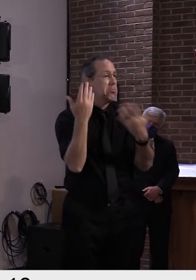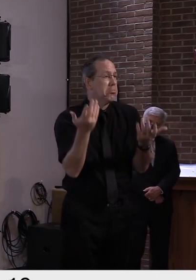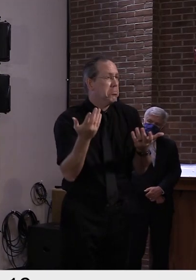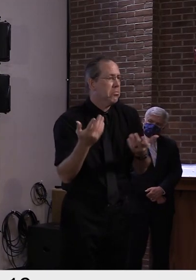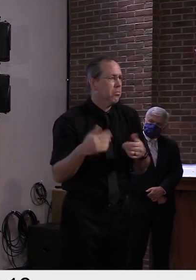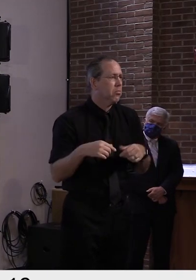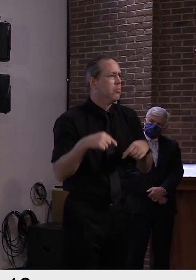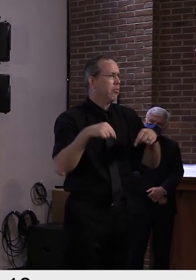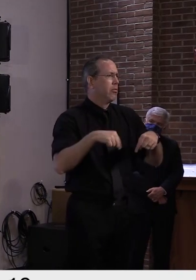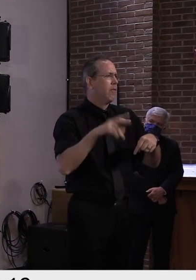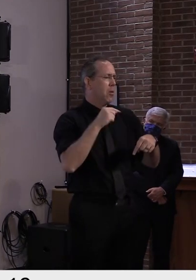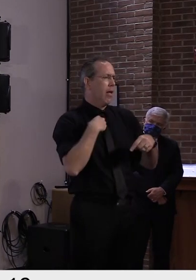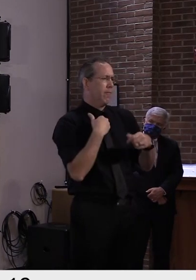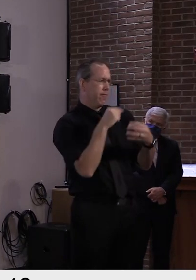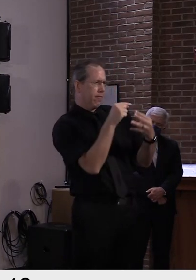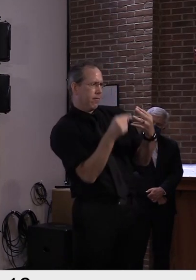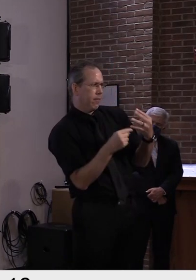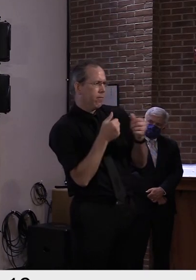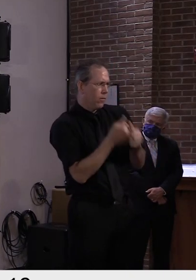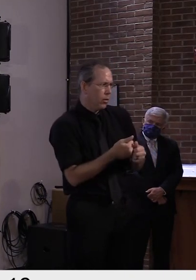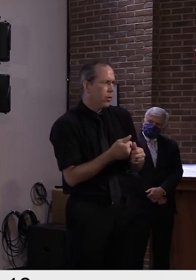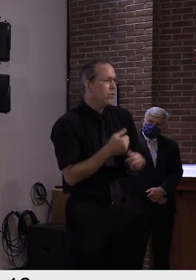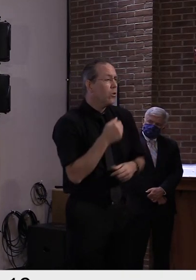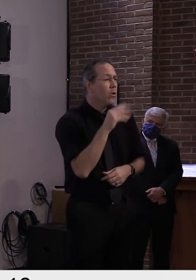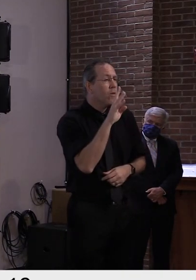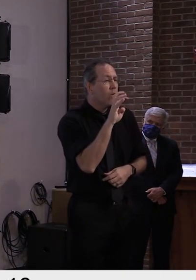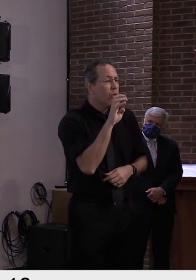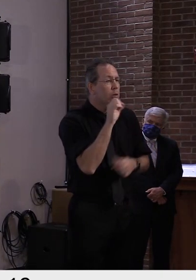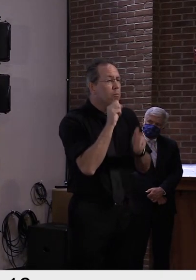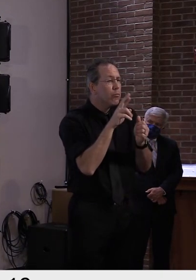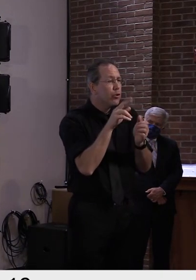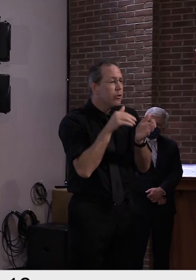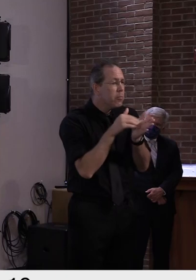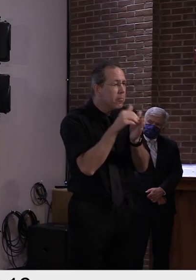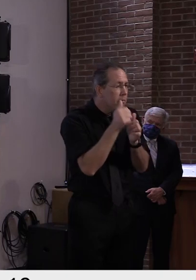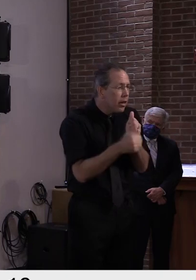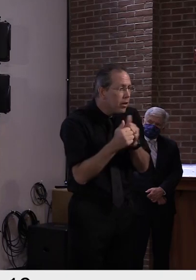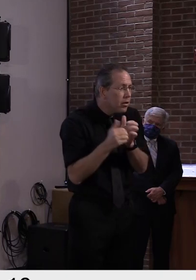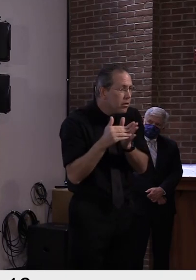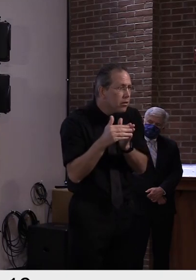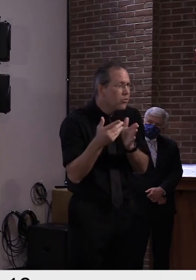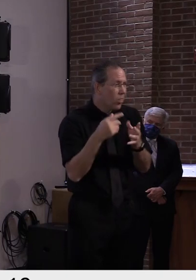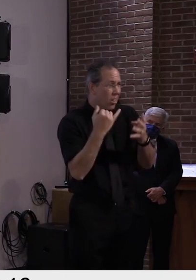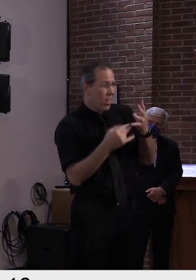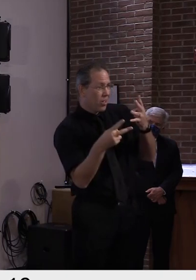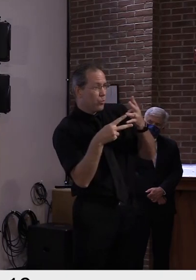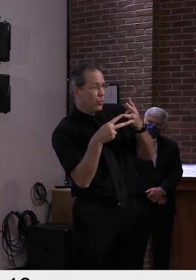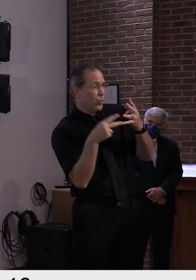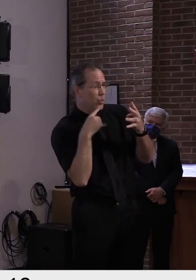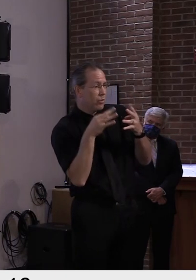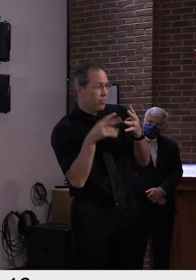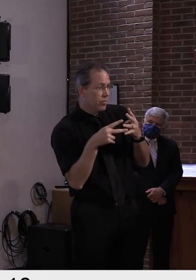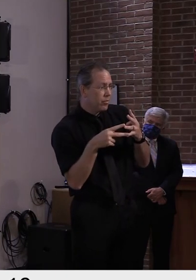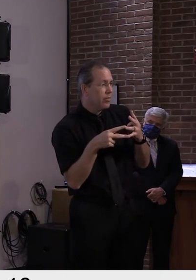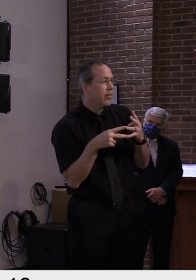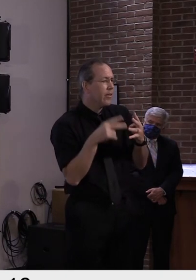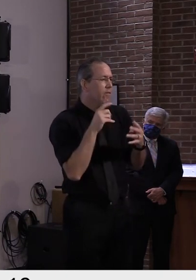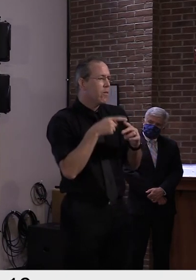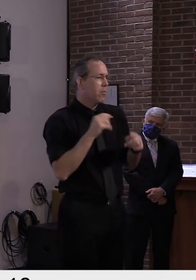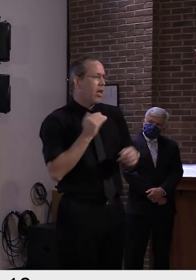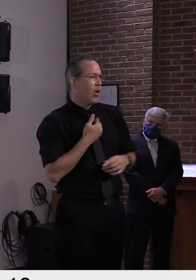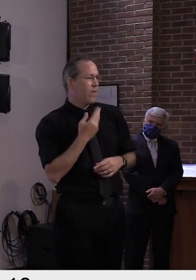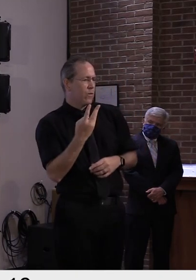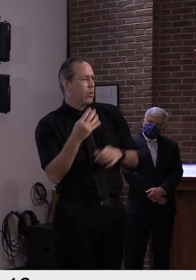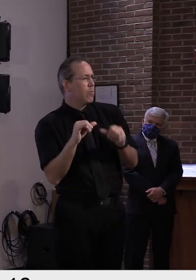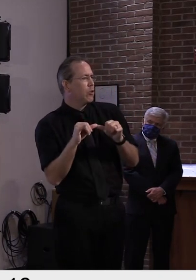proxy. The, the 400 800, um, is the proxy for that type of data and how we apply it to the other states in our travel region.